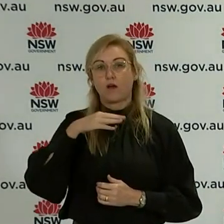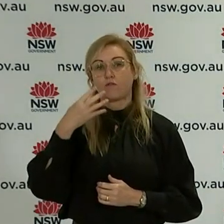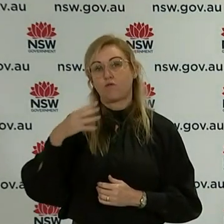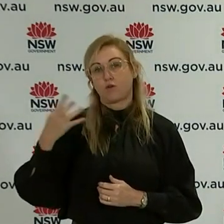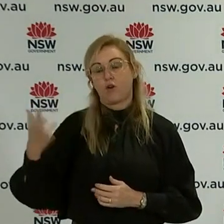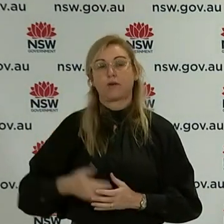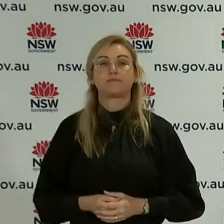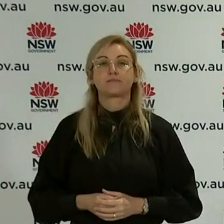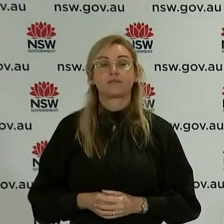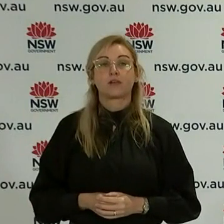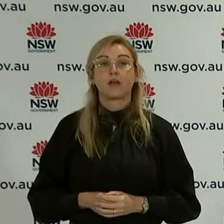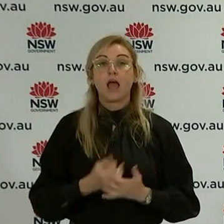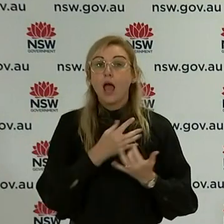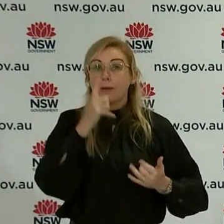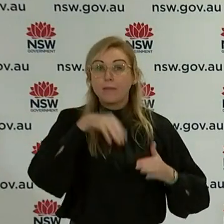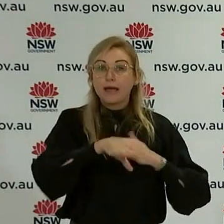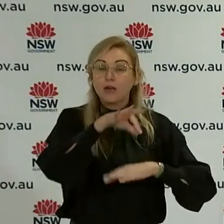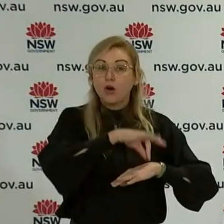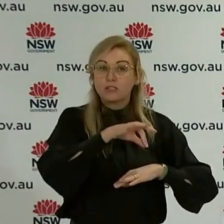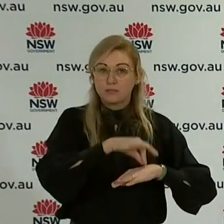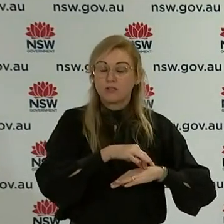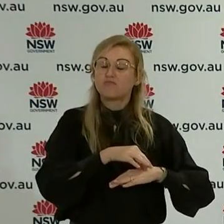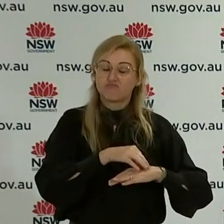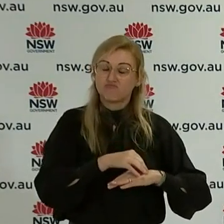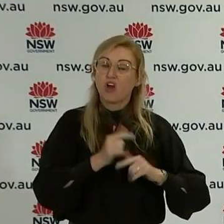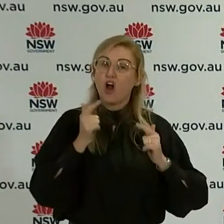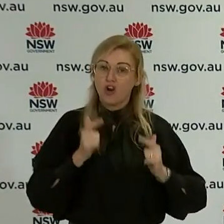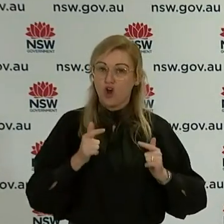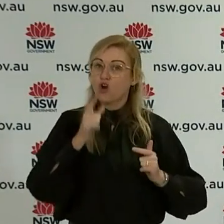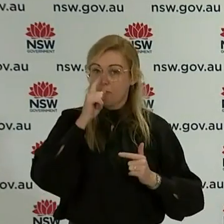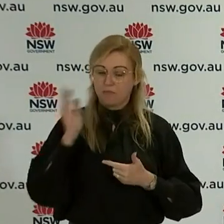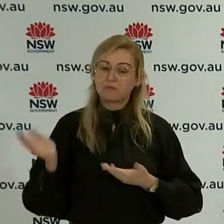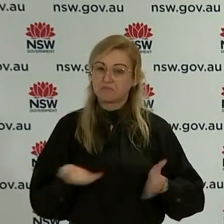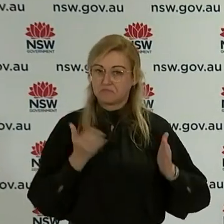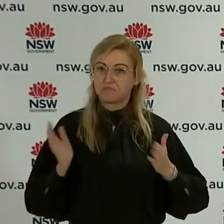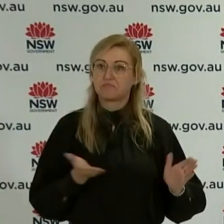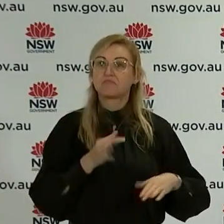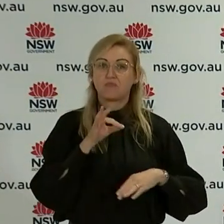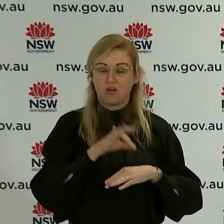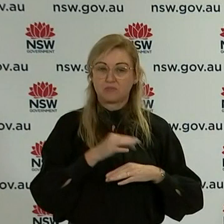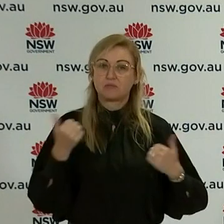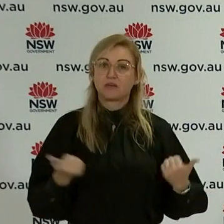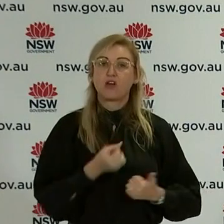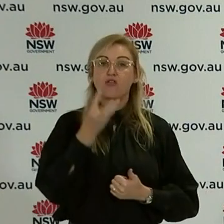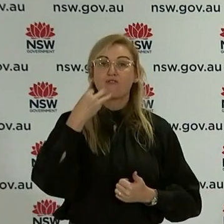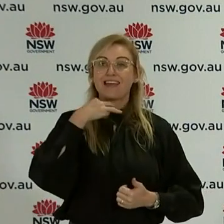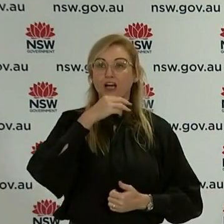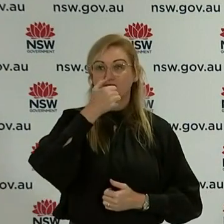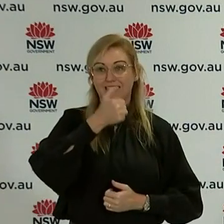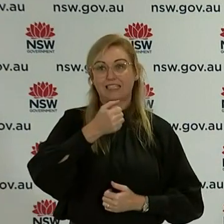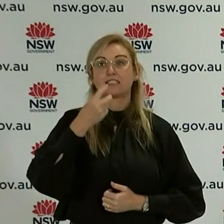In terms of cases in hospital, we are seeing large numbers of people with COVID admitted to hospital. There are 362